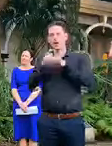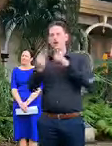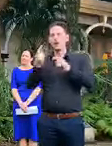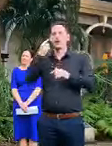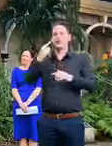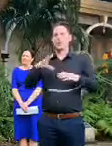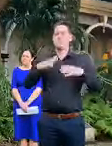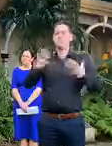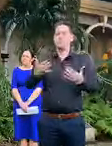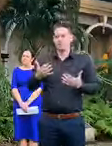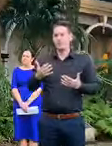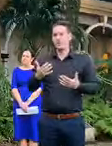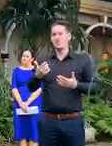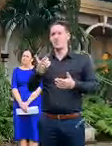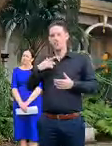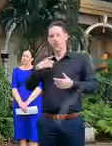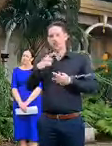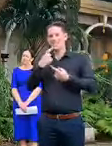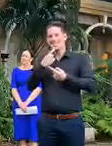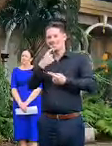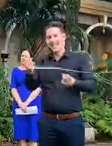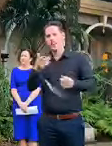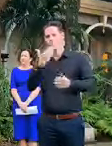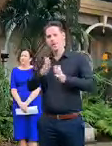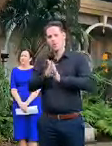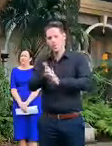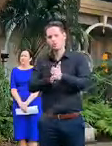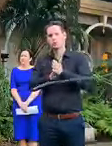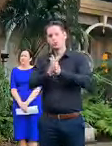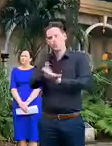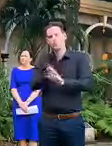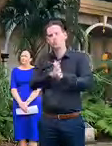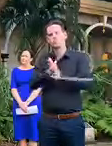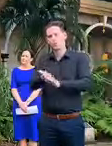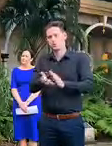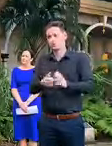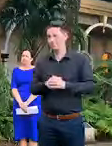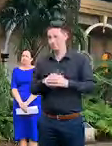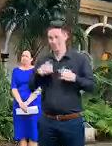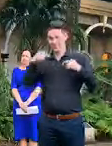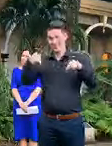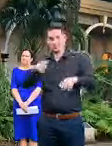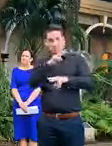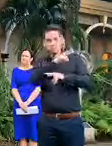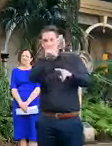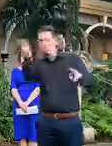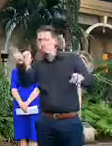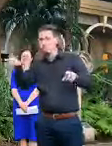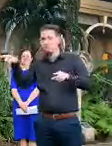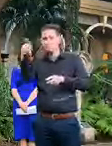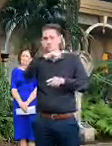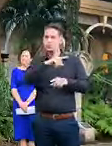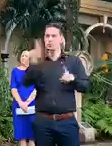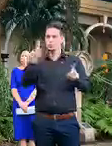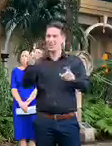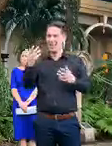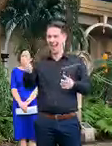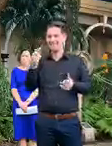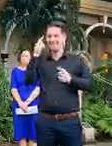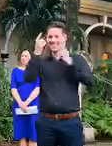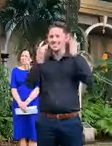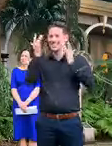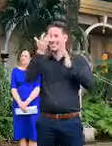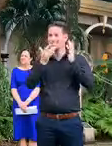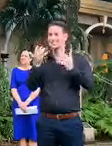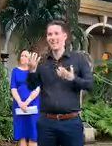do that which is why we've got the message of washing your hands i could just see here while i was looking here at all of you a number of you were